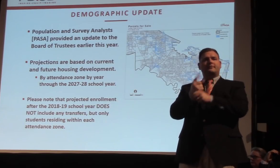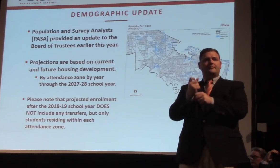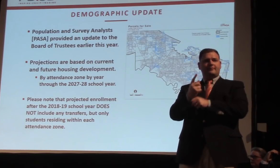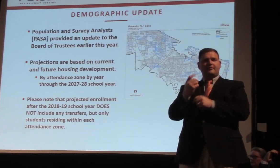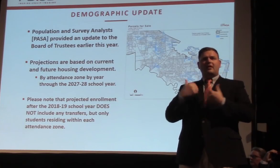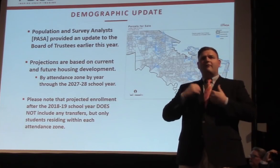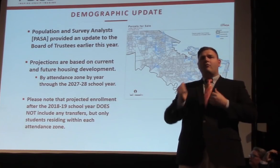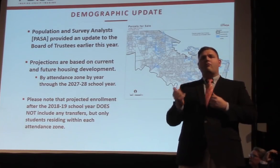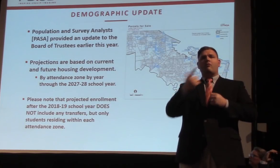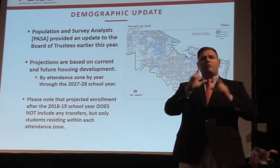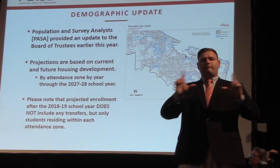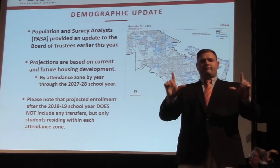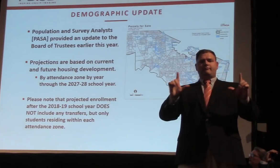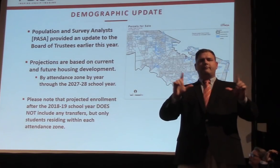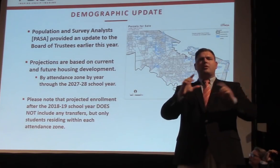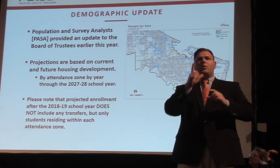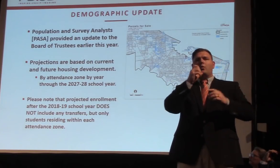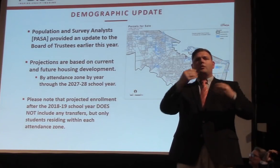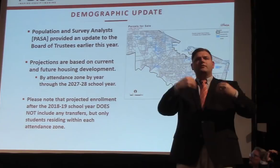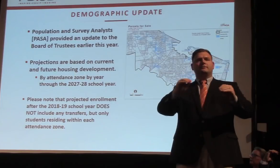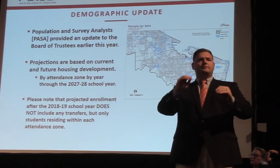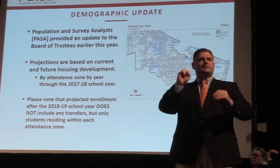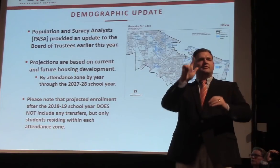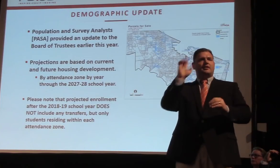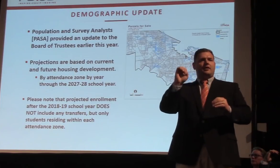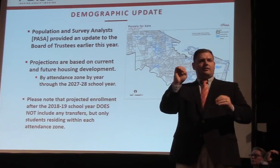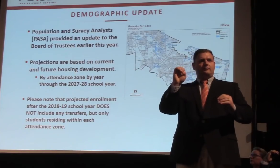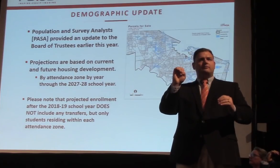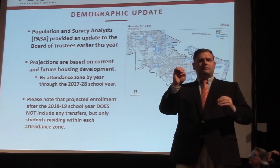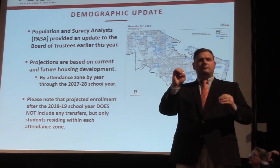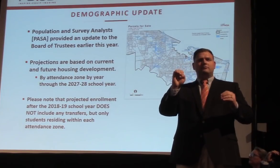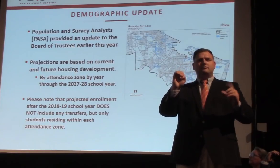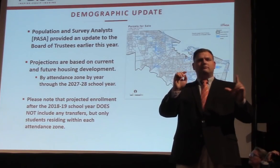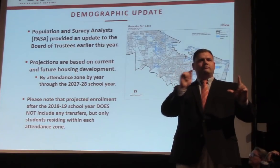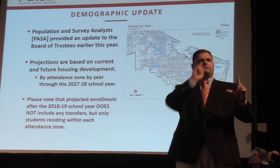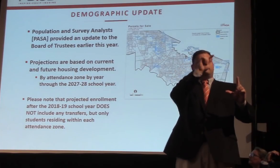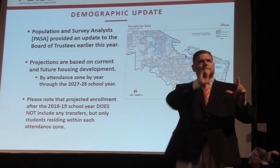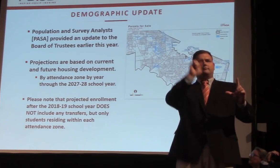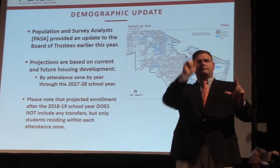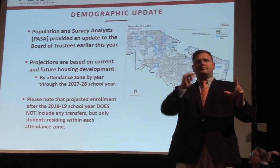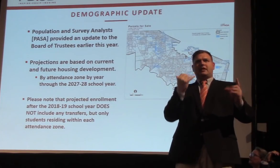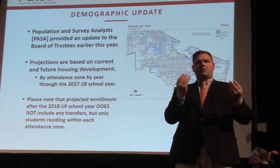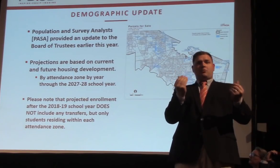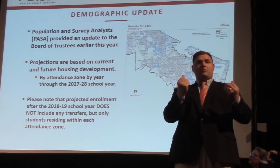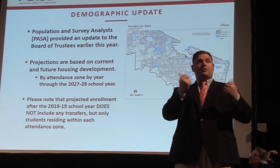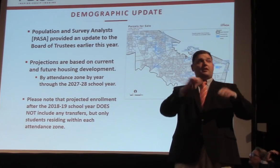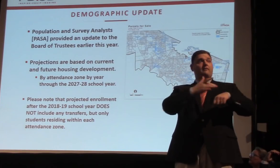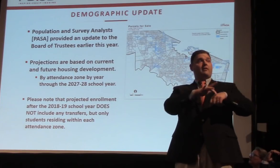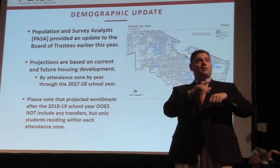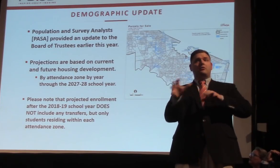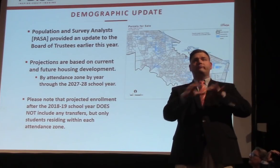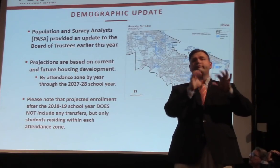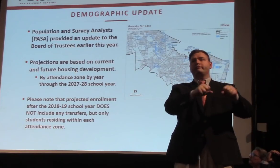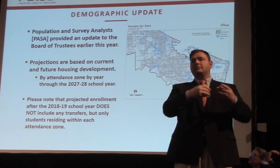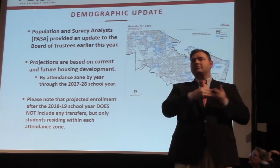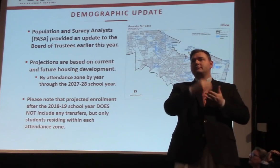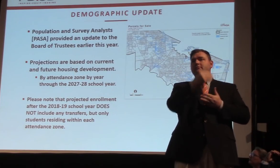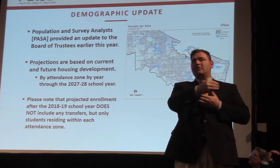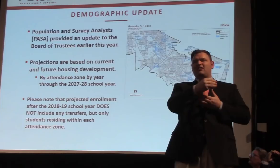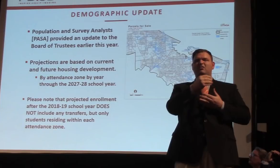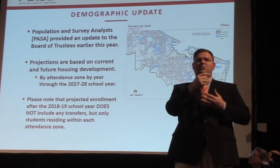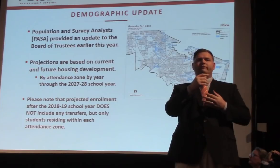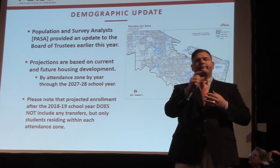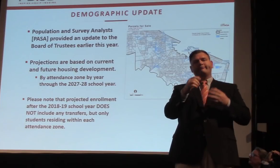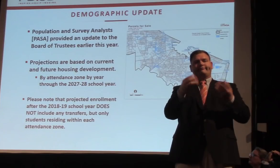that's for sale. I don't expect you to be able to read it, but it just kind of gives you an idea of where property is available that is large enough for a school site.